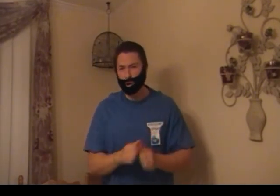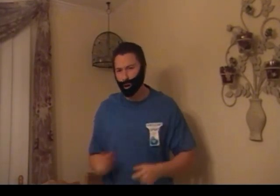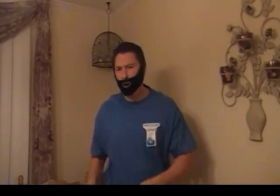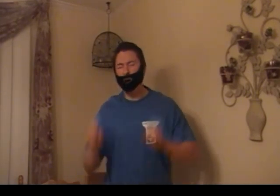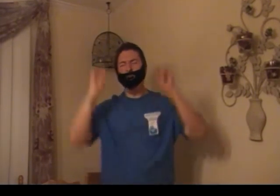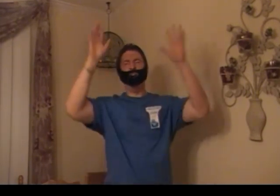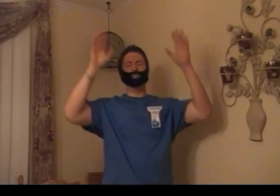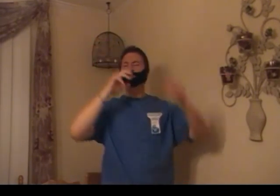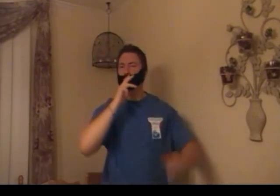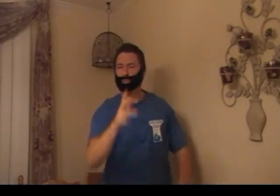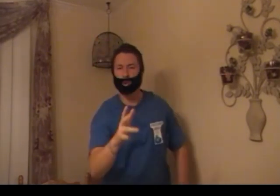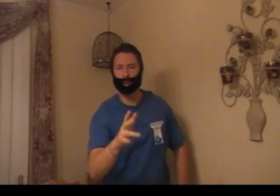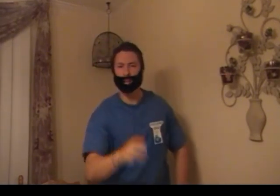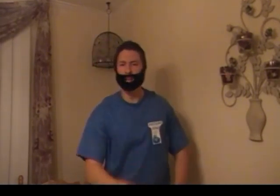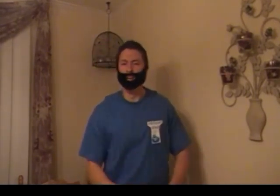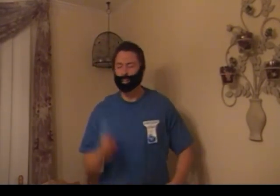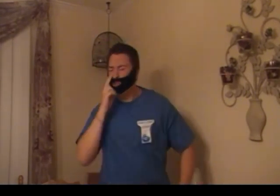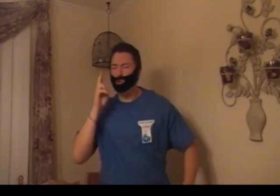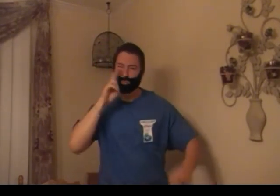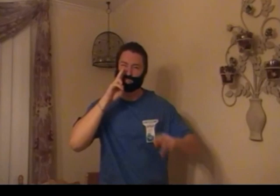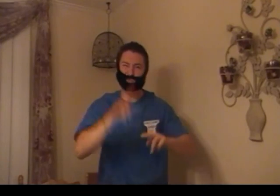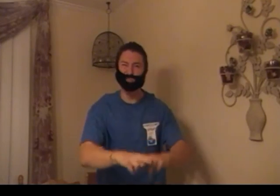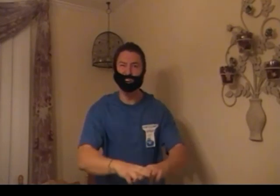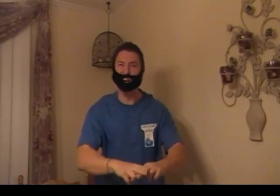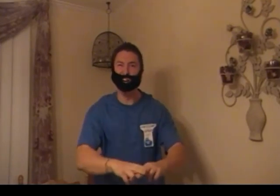Awesome Spray, it's so much fun.